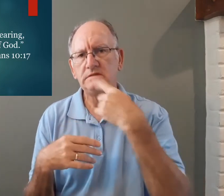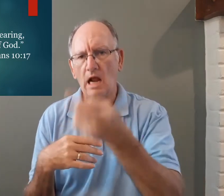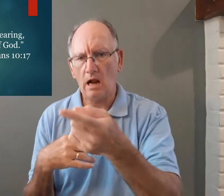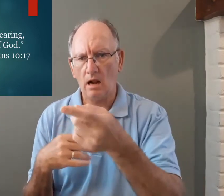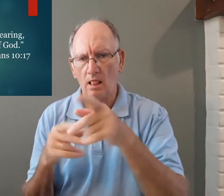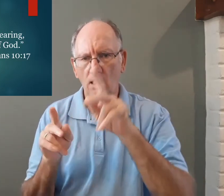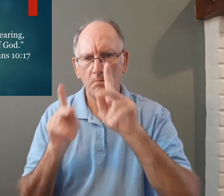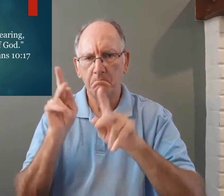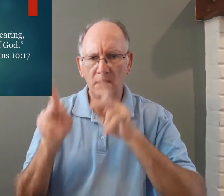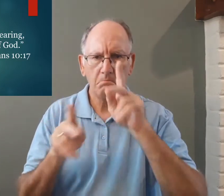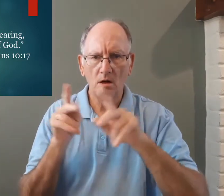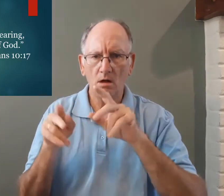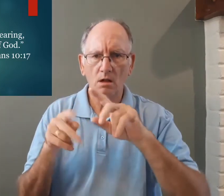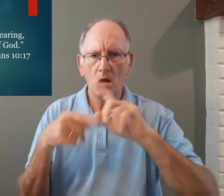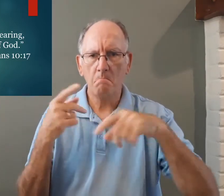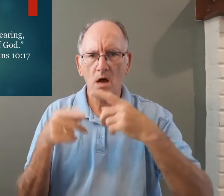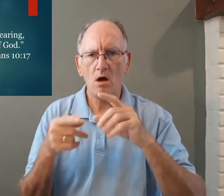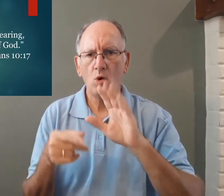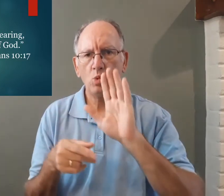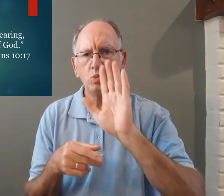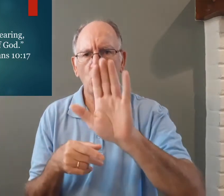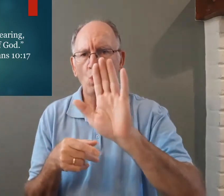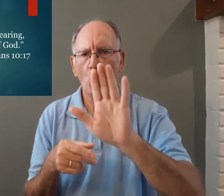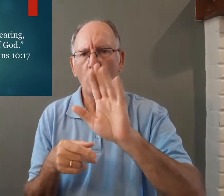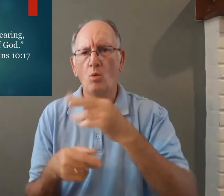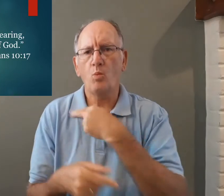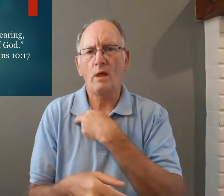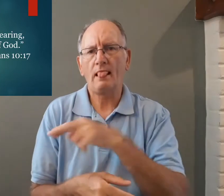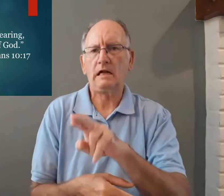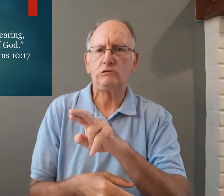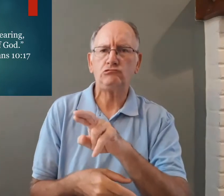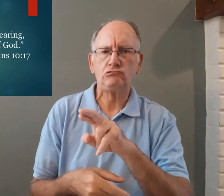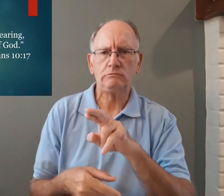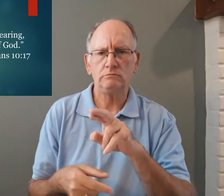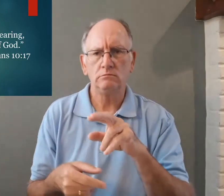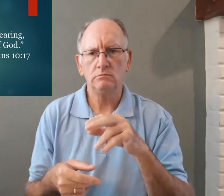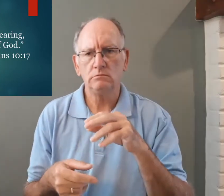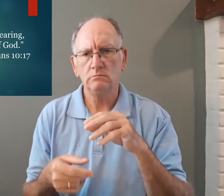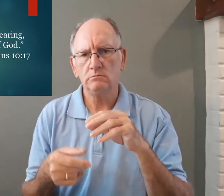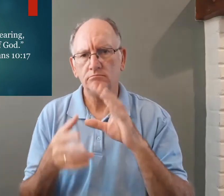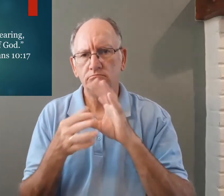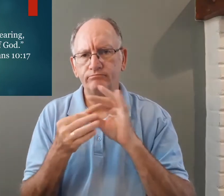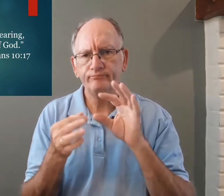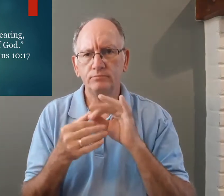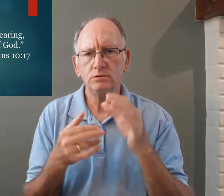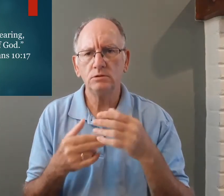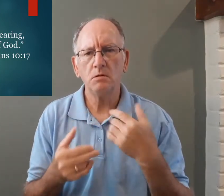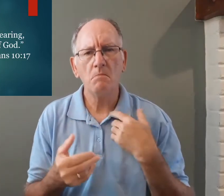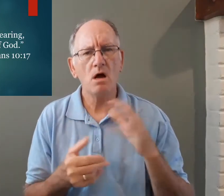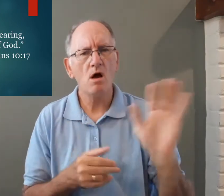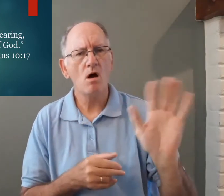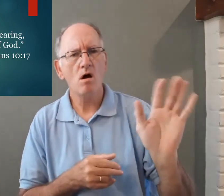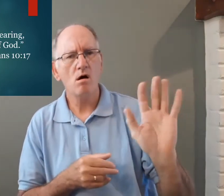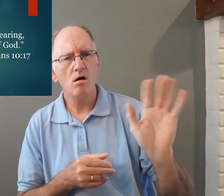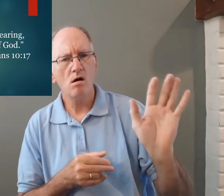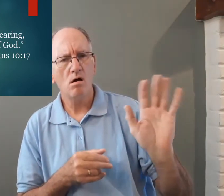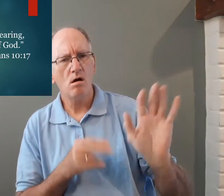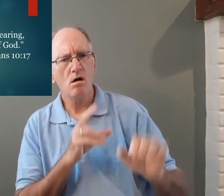they should not force and tell people about you yelled at me saying you should not force and tell people about your religion